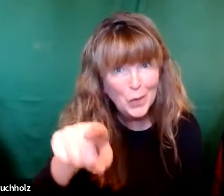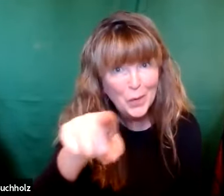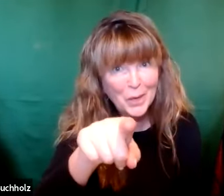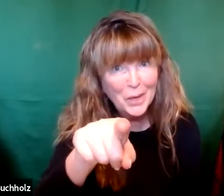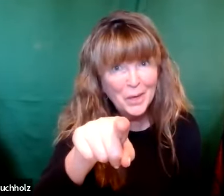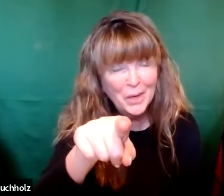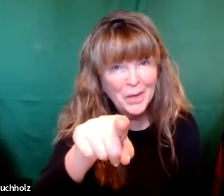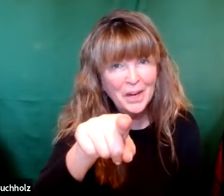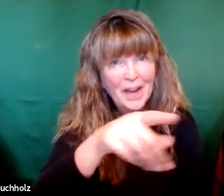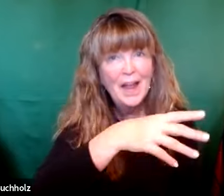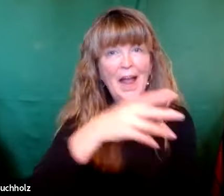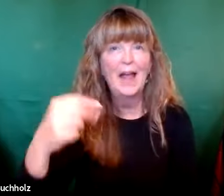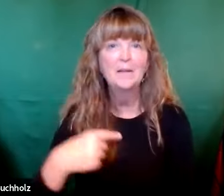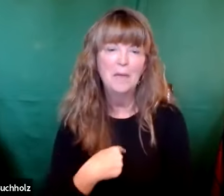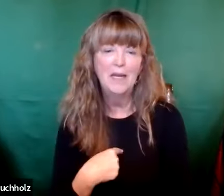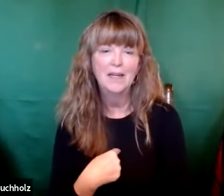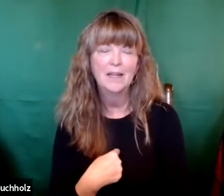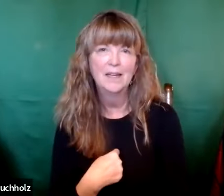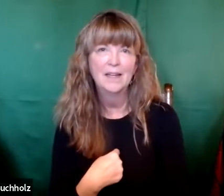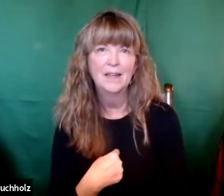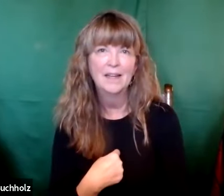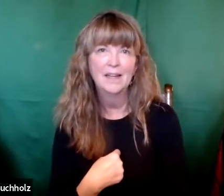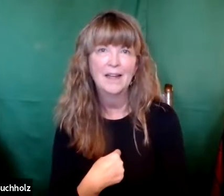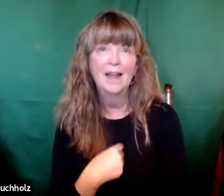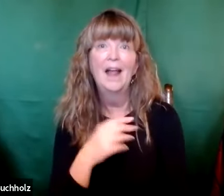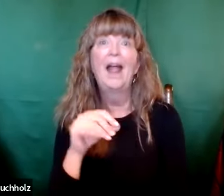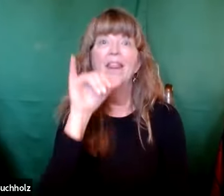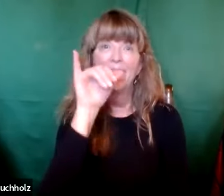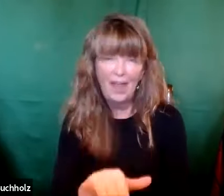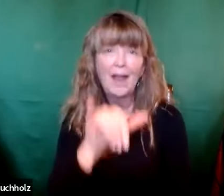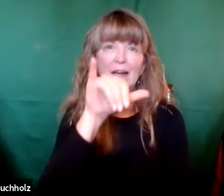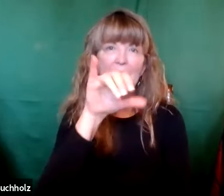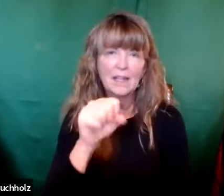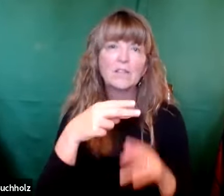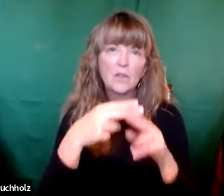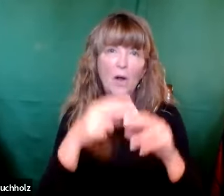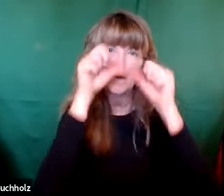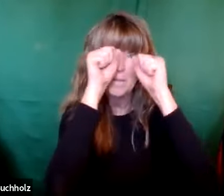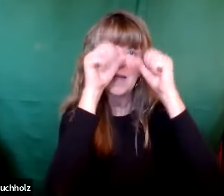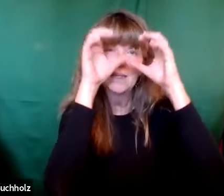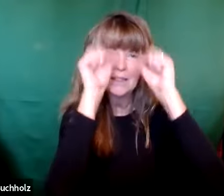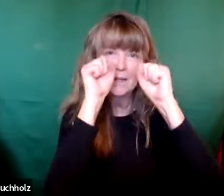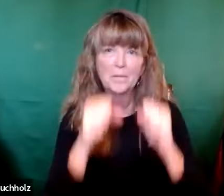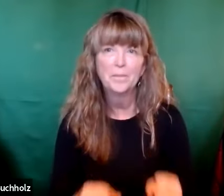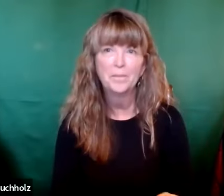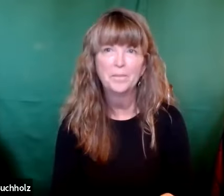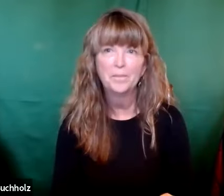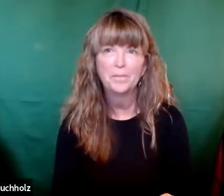God may be trying to touch people through you and through me. And that